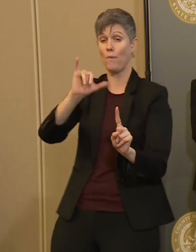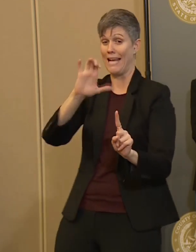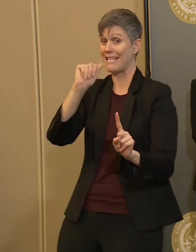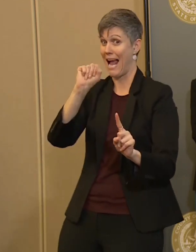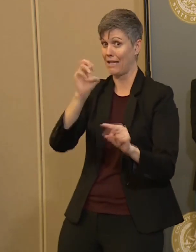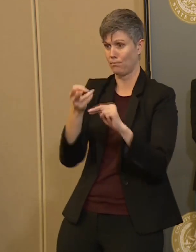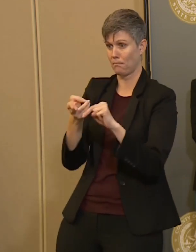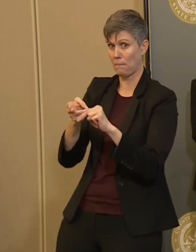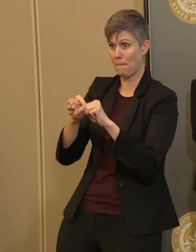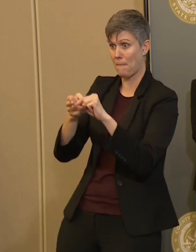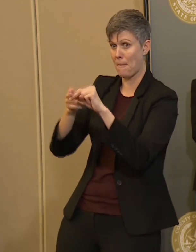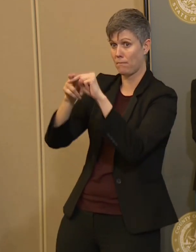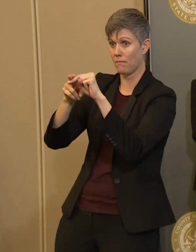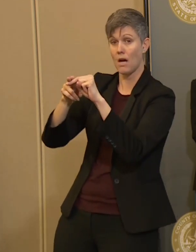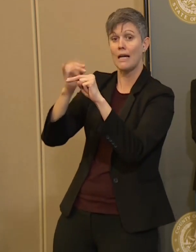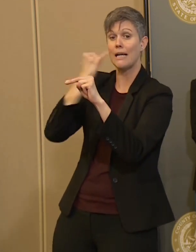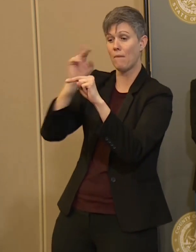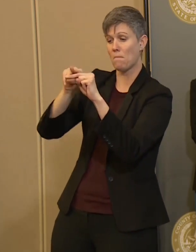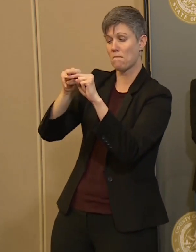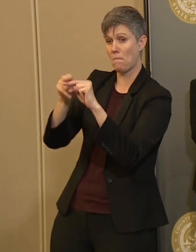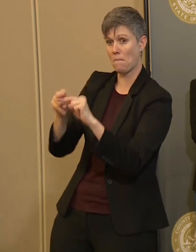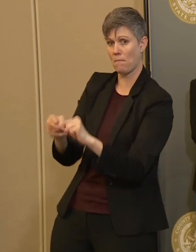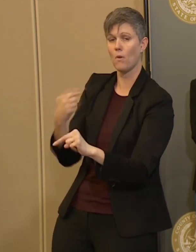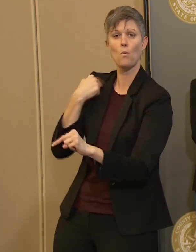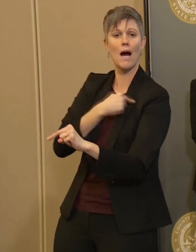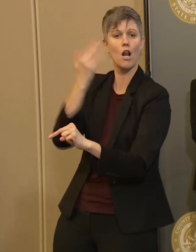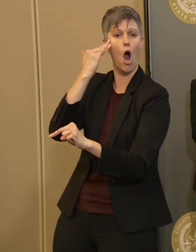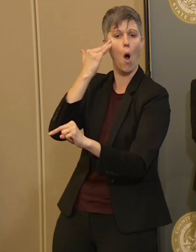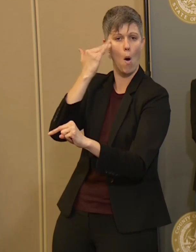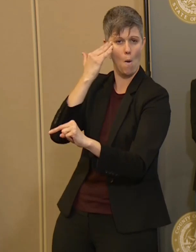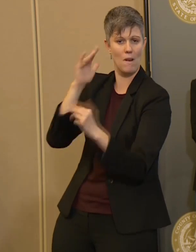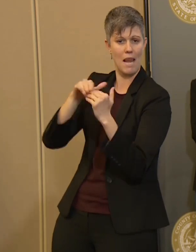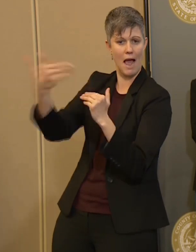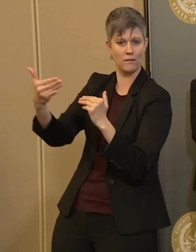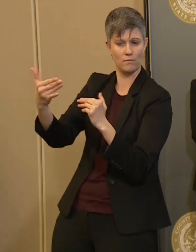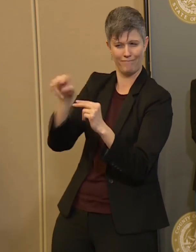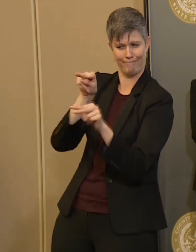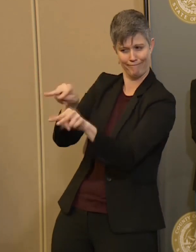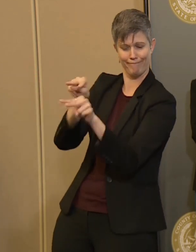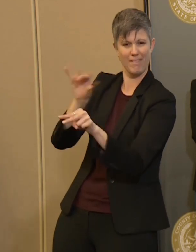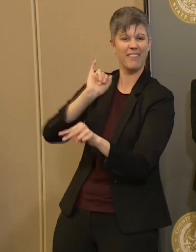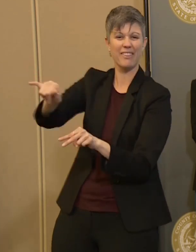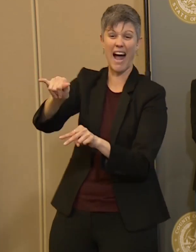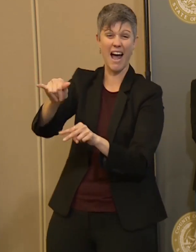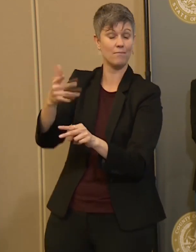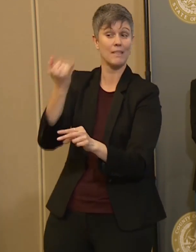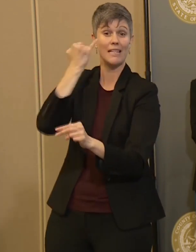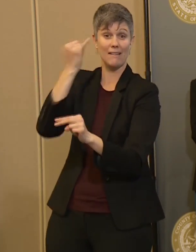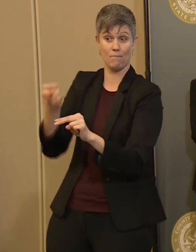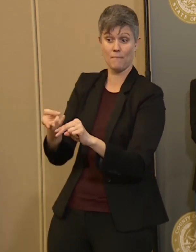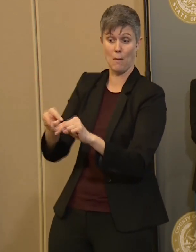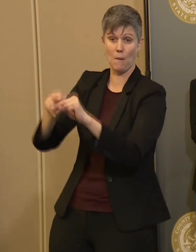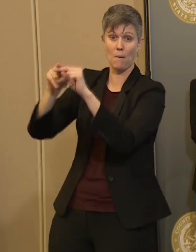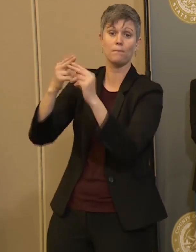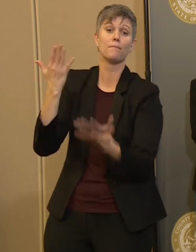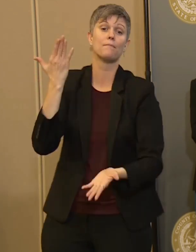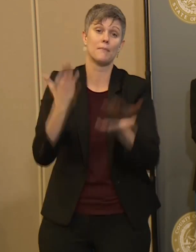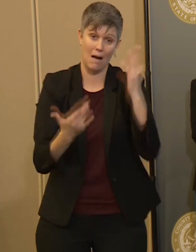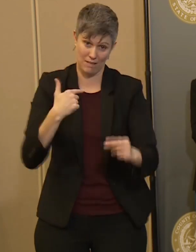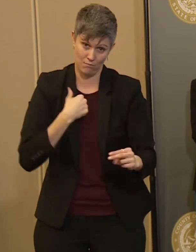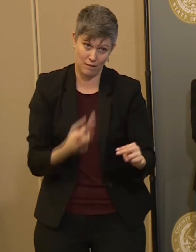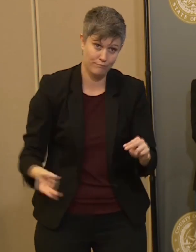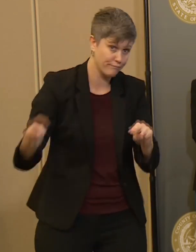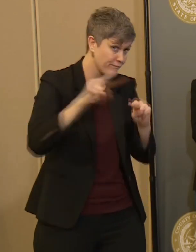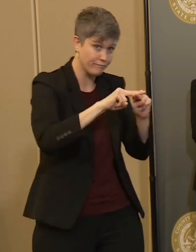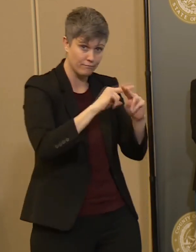trail off. But we are looking at ways to calculate that so we can tell if we need to increase restrictions or potentially at some stage